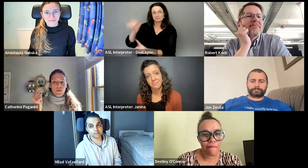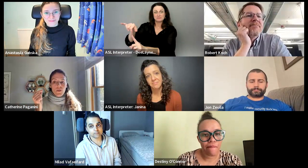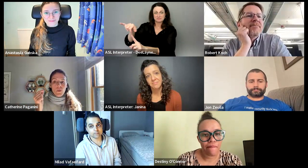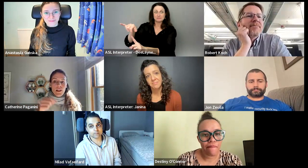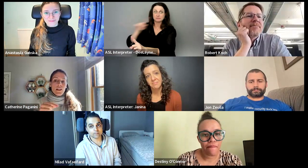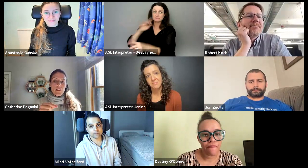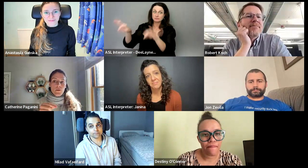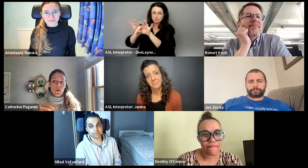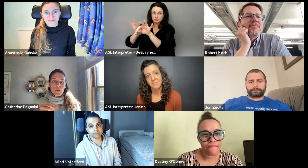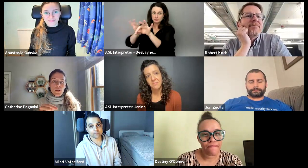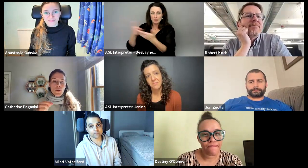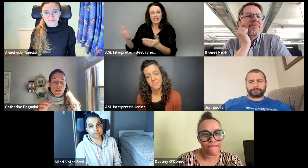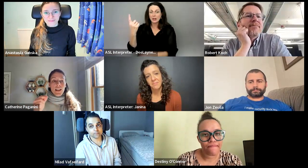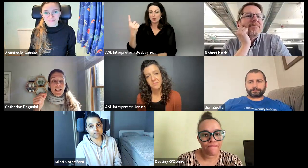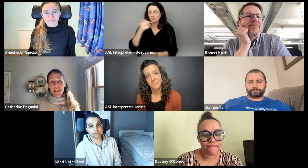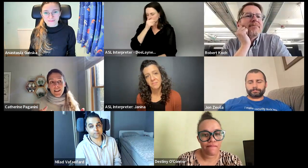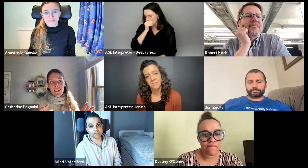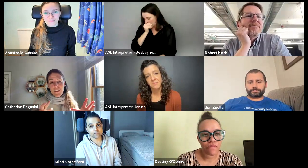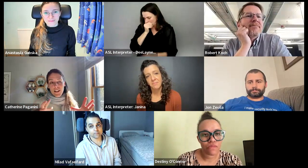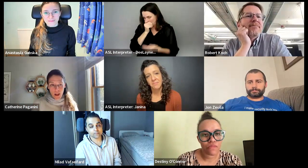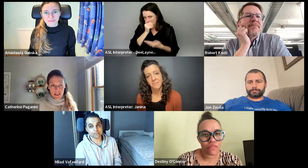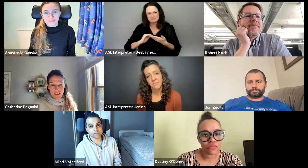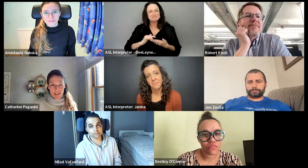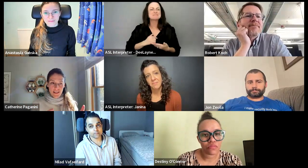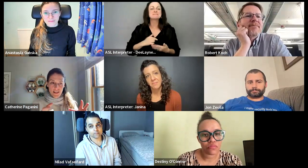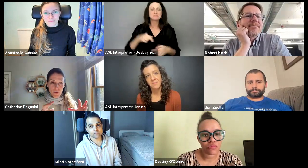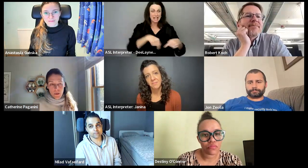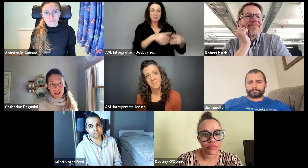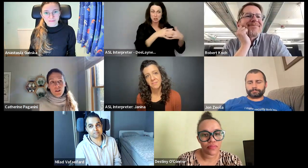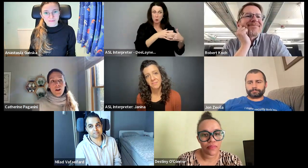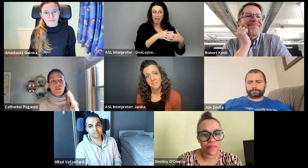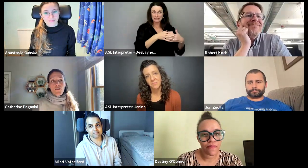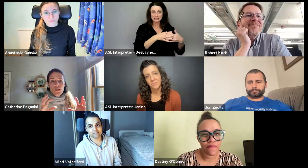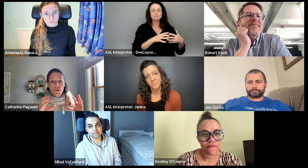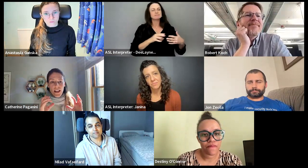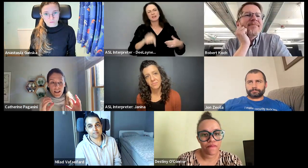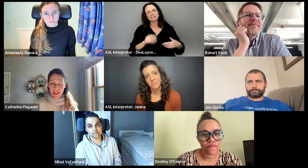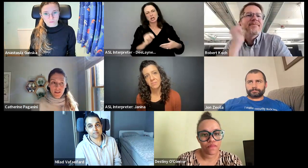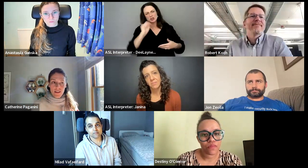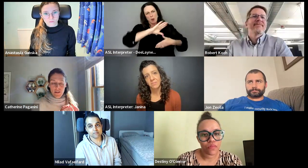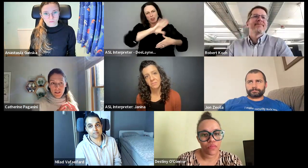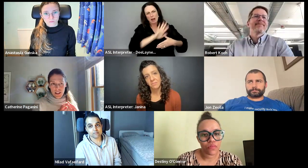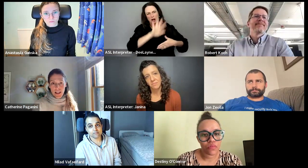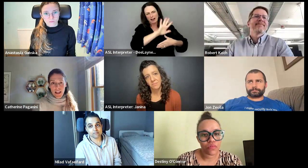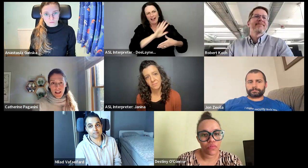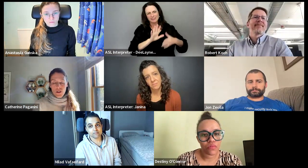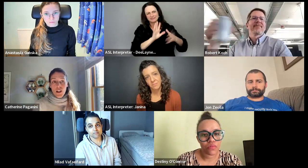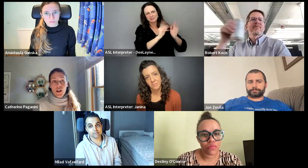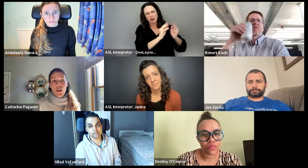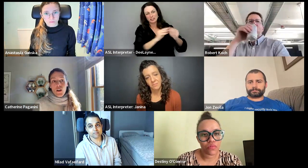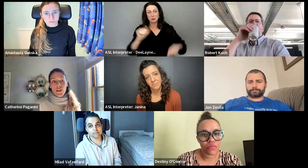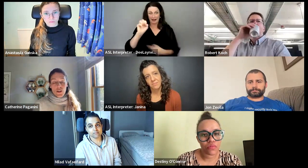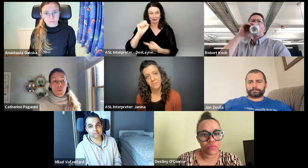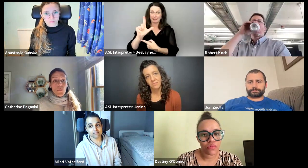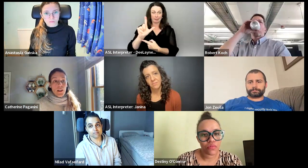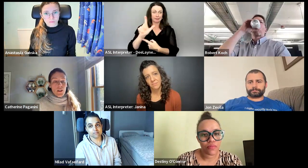and one thing that is important to know, so it's like in the U S it's a North American conference. So ASL is definitely the language